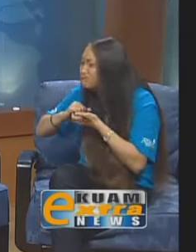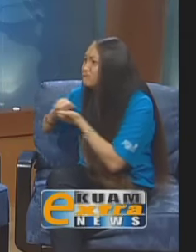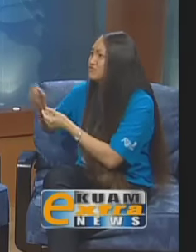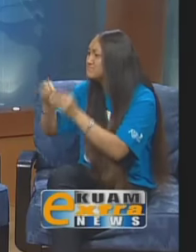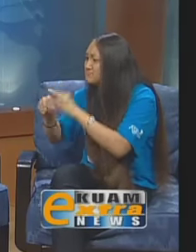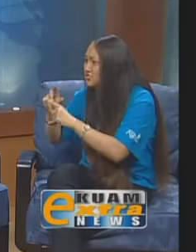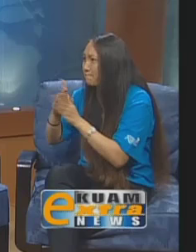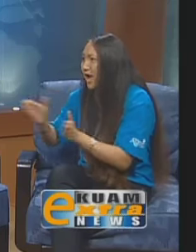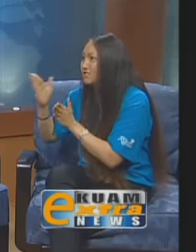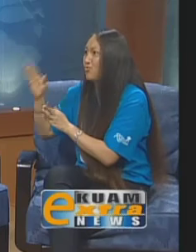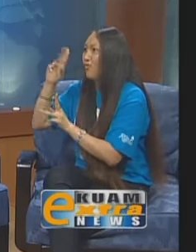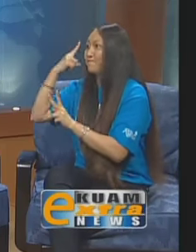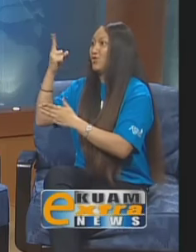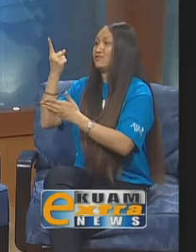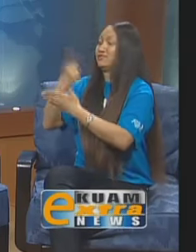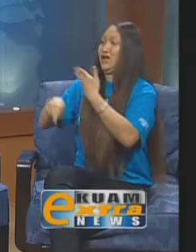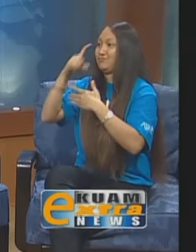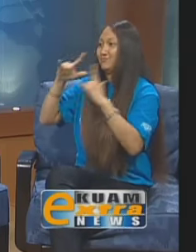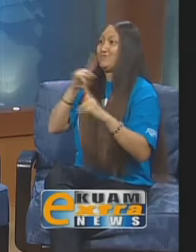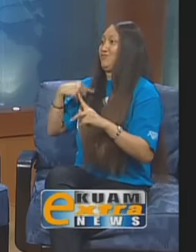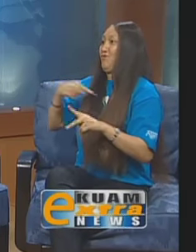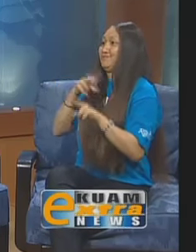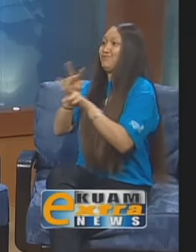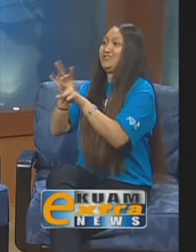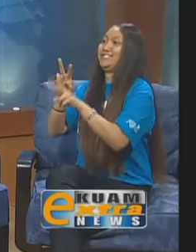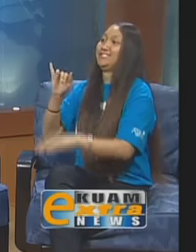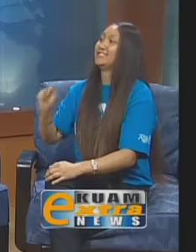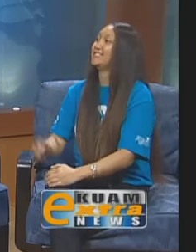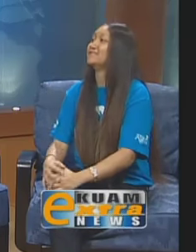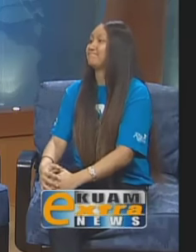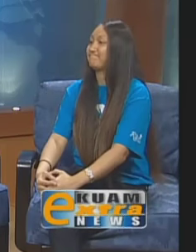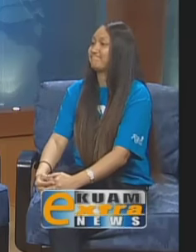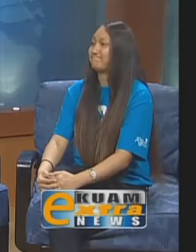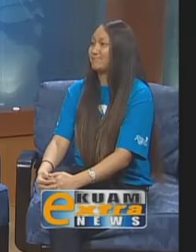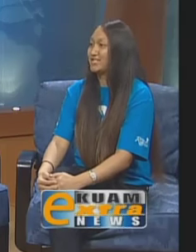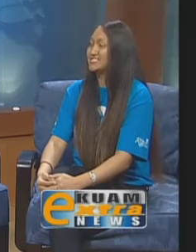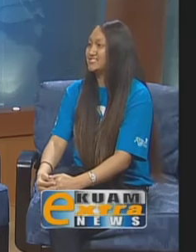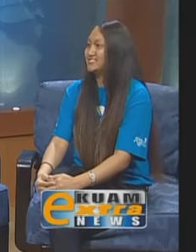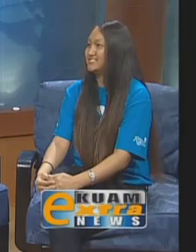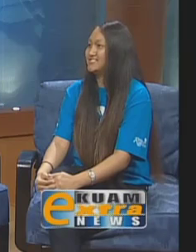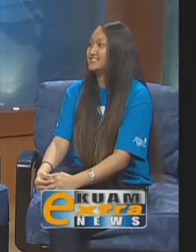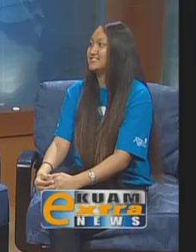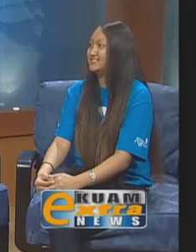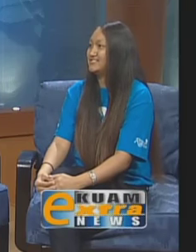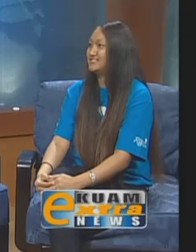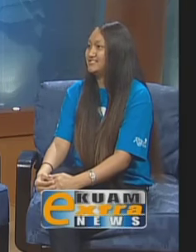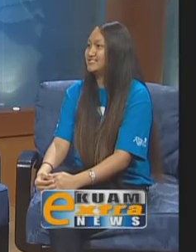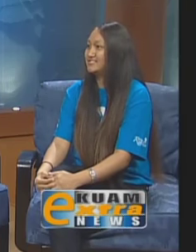the camp, but it's a very collaborative experience. And we're really excited about working next week and getting the camp started. All right. Well,